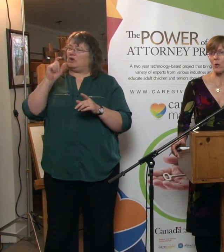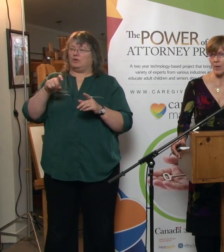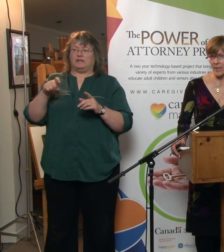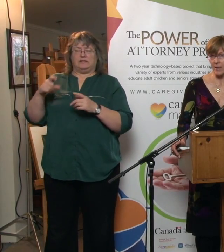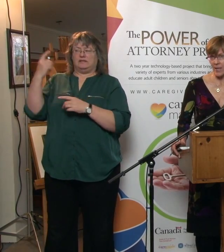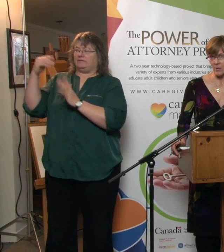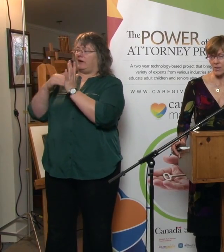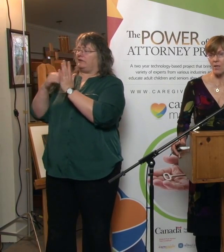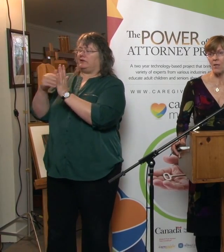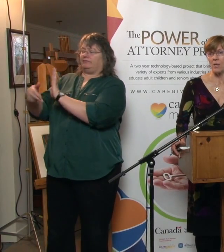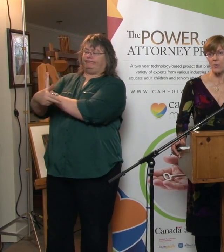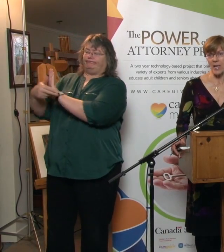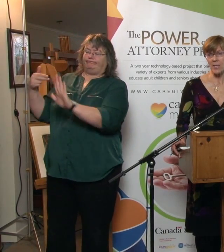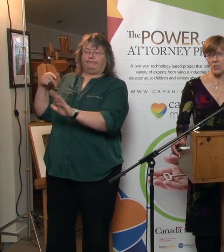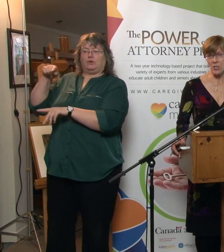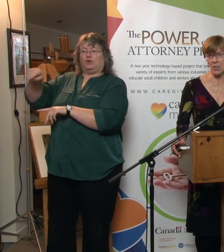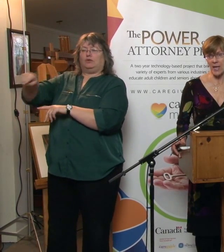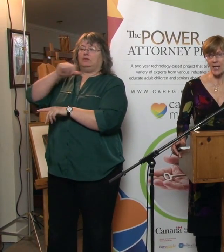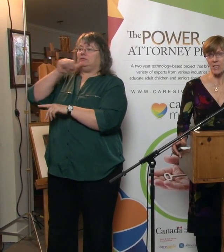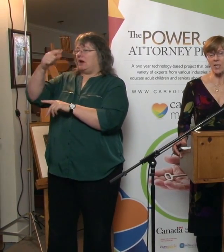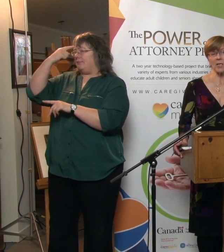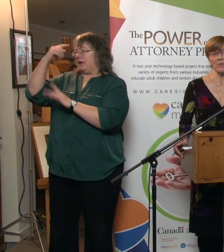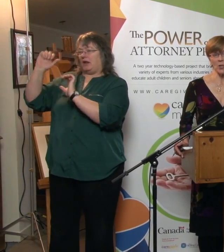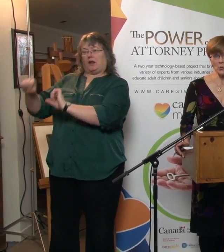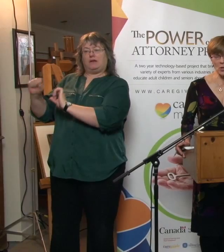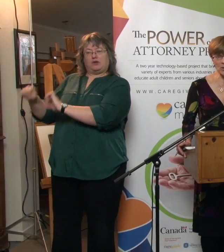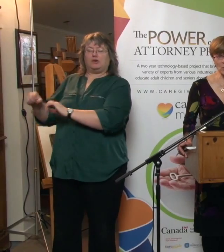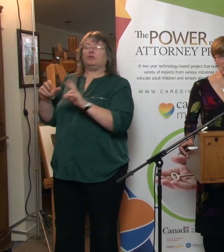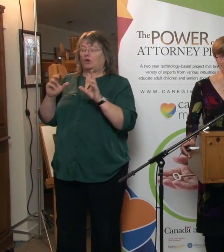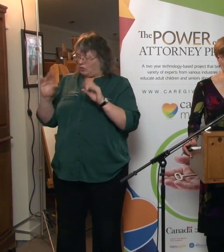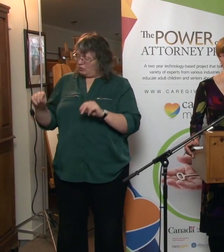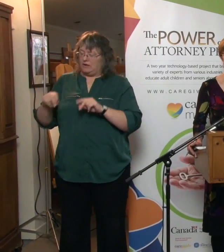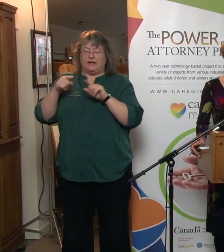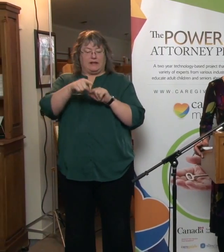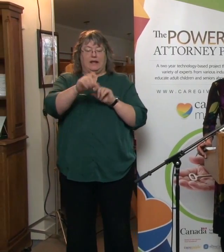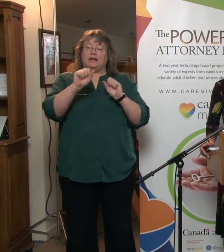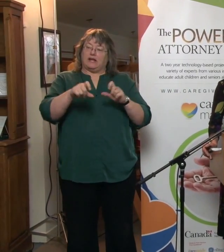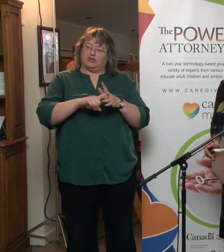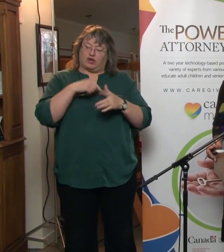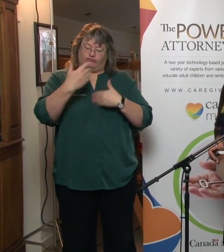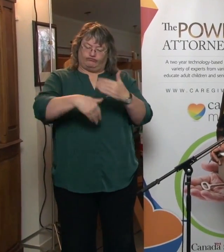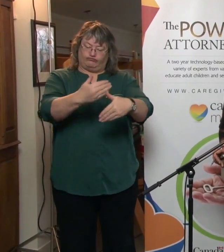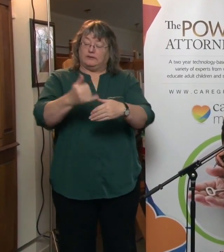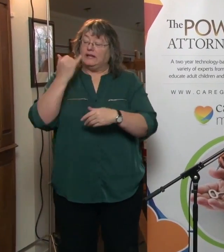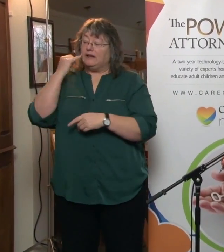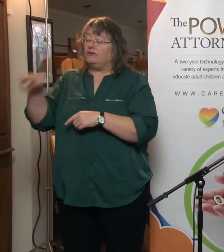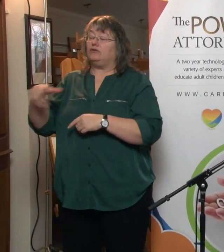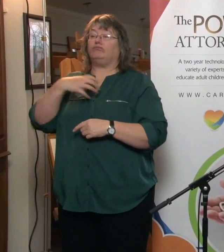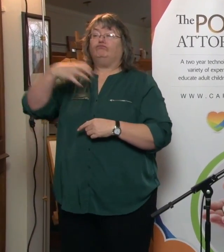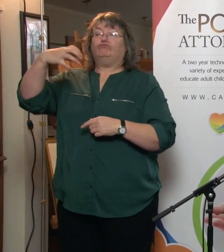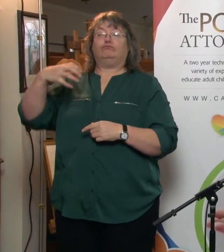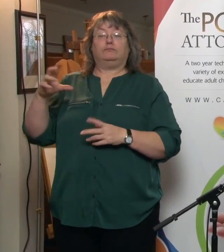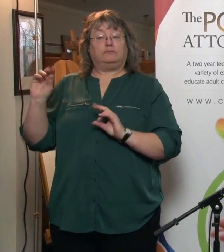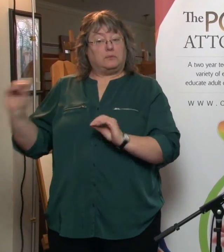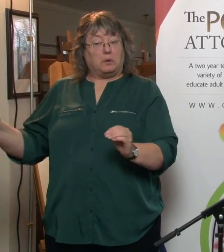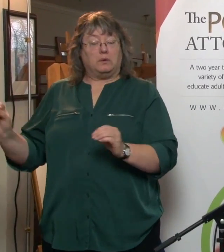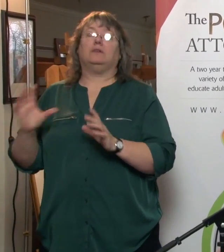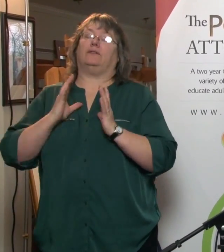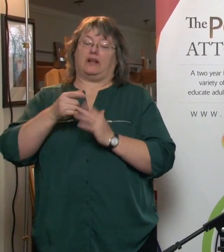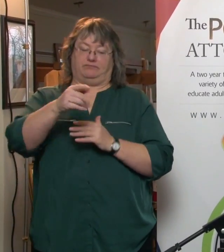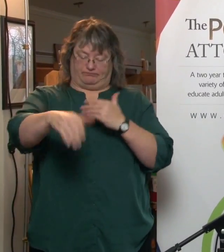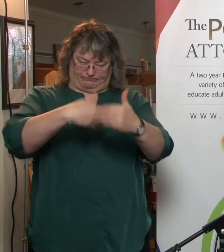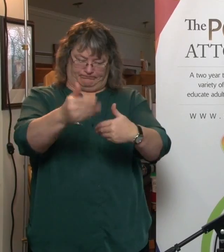incapable or anything else. So they can just start acting. And if you don't object, they can continue doing so. There is, however, a